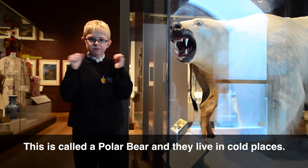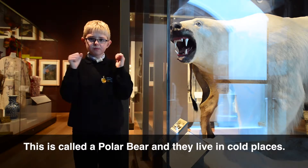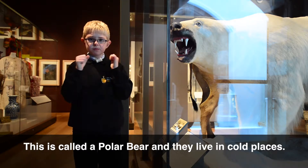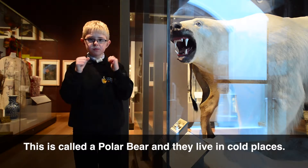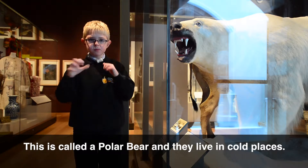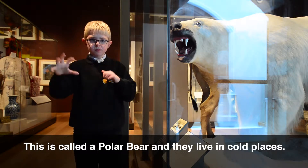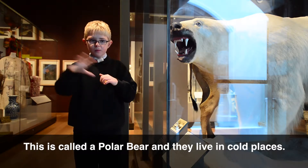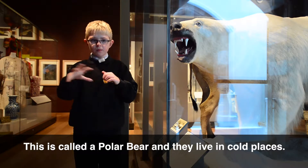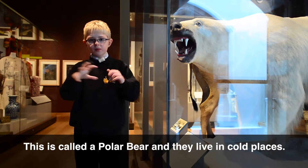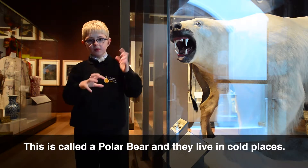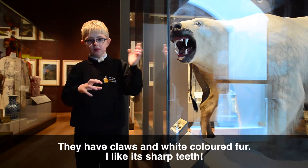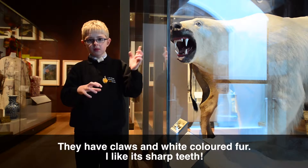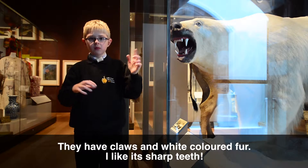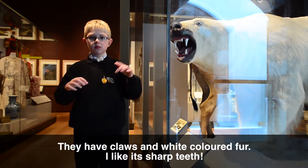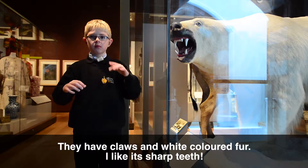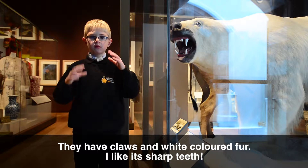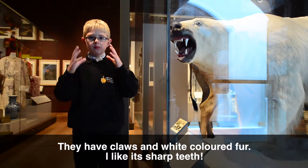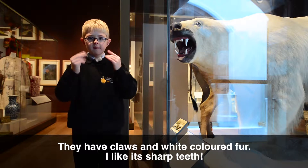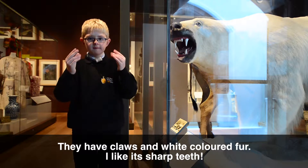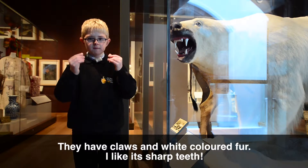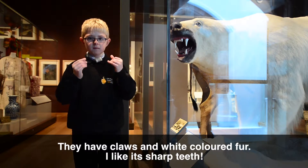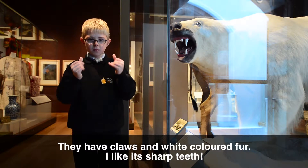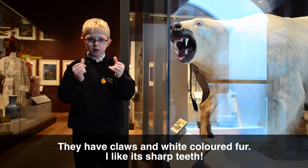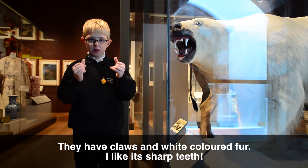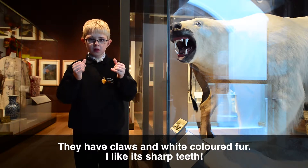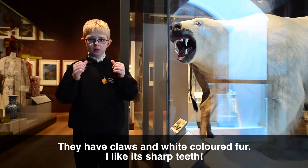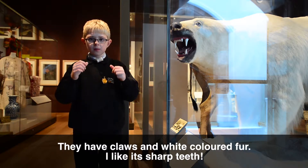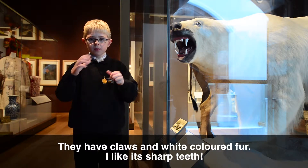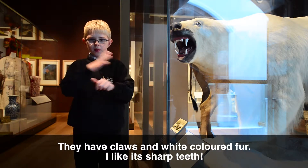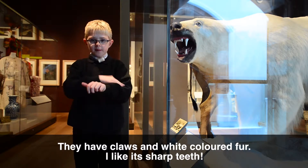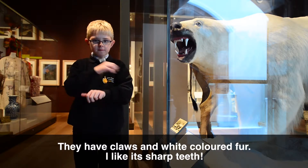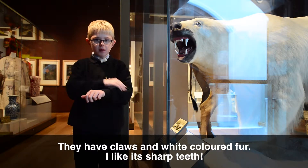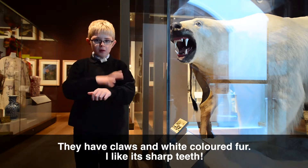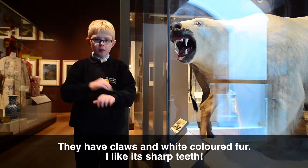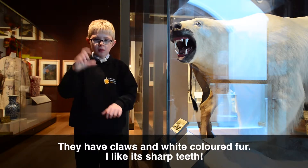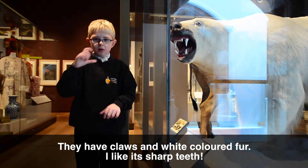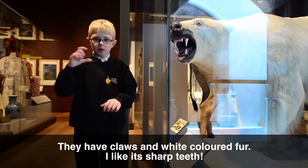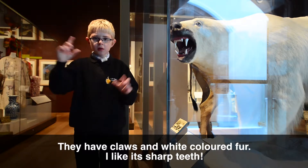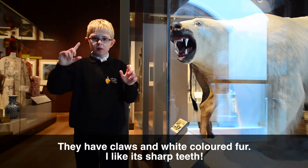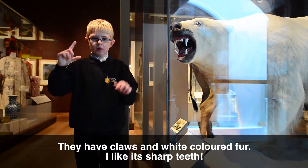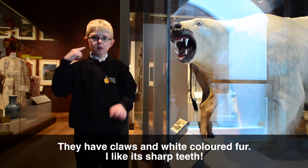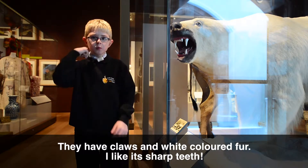They have claws and white coloured fur. And I like its sharp teeth.